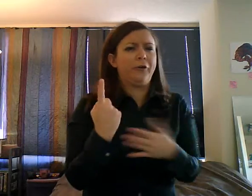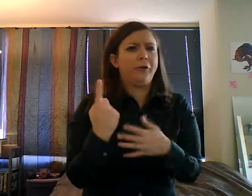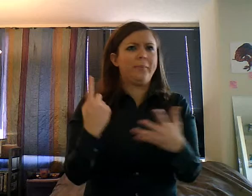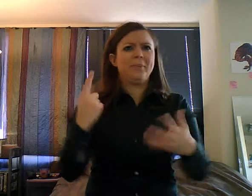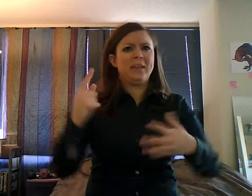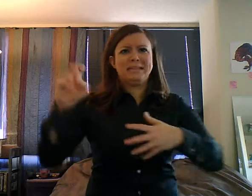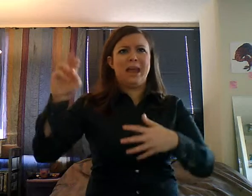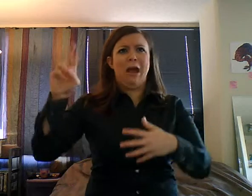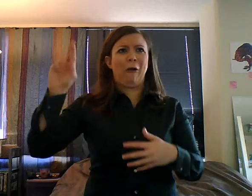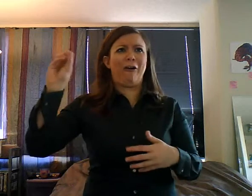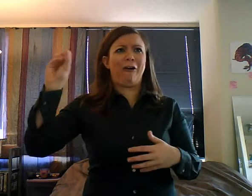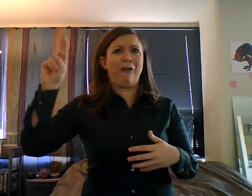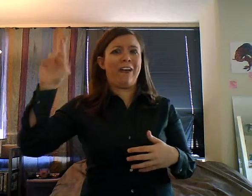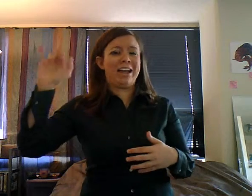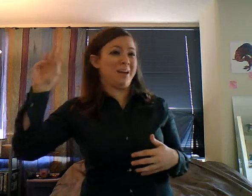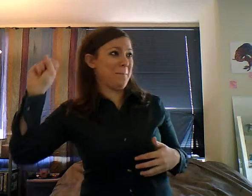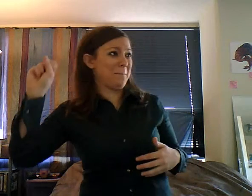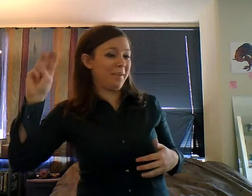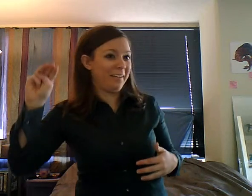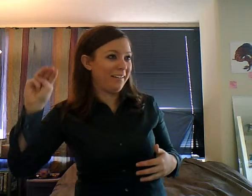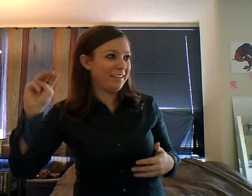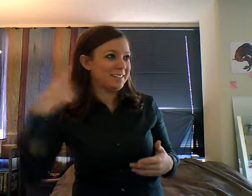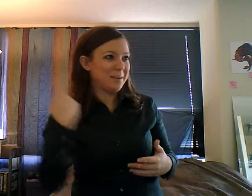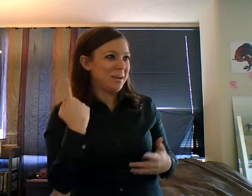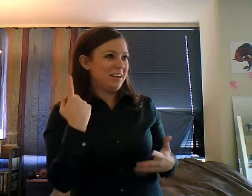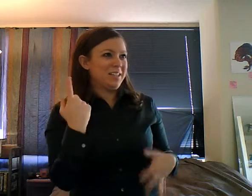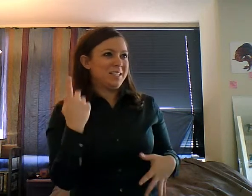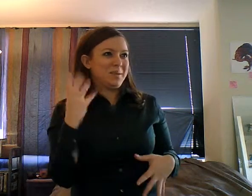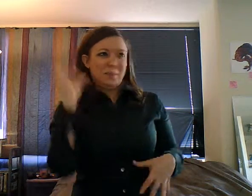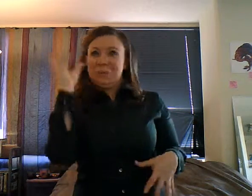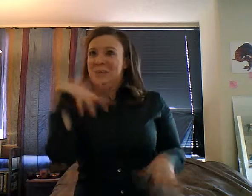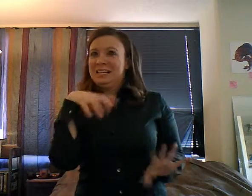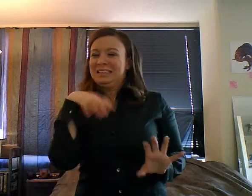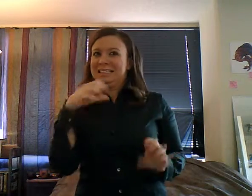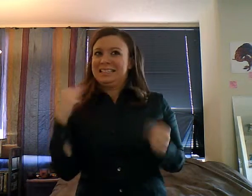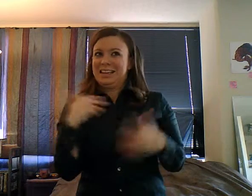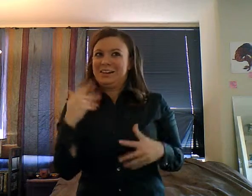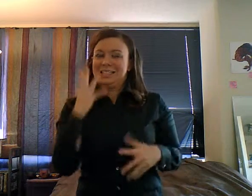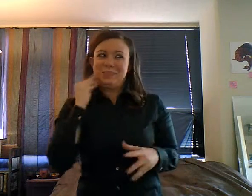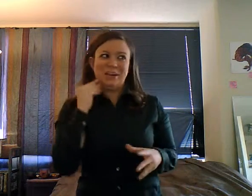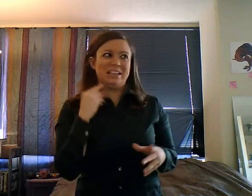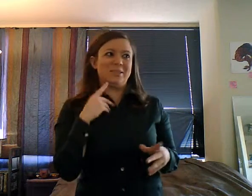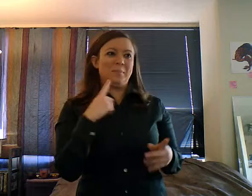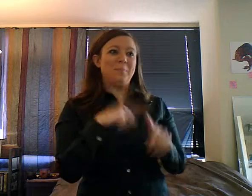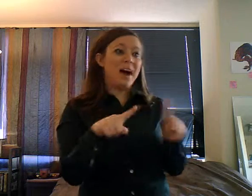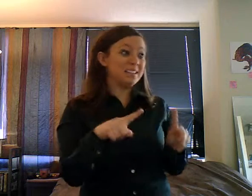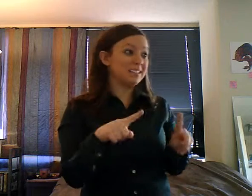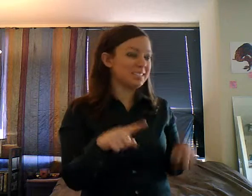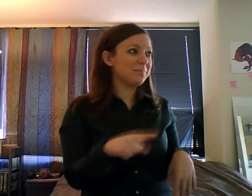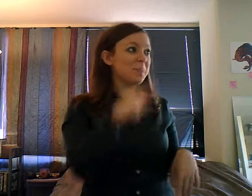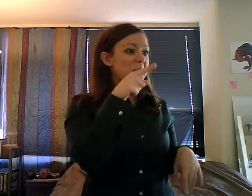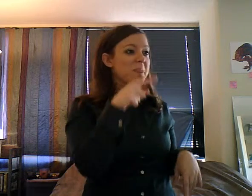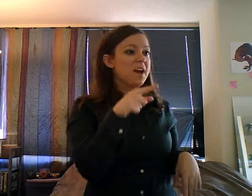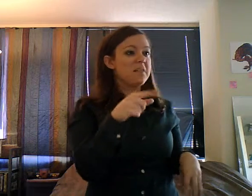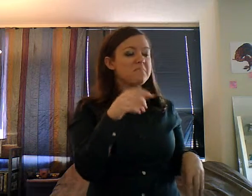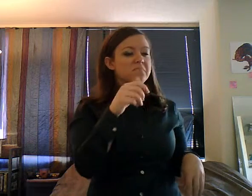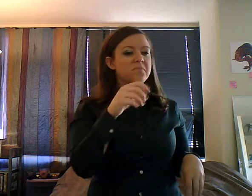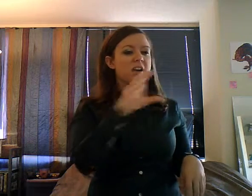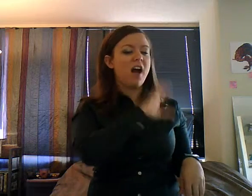And so, they told us we had to get off the highway here, and we got to this mall, and luckily, there's a train down